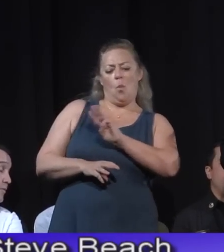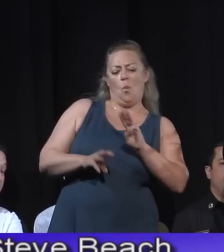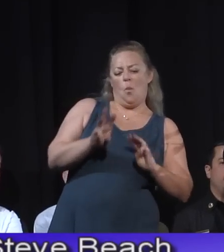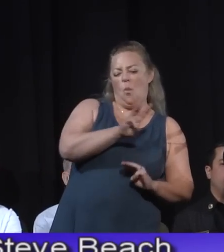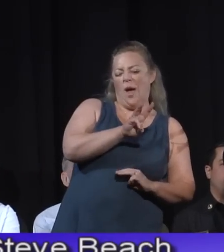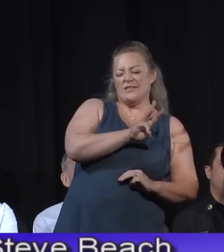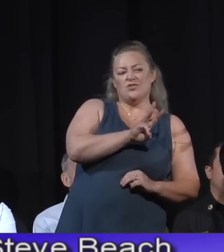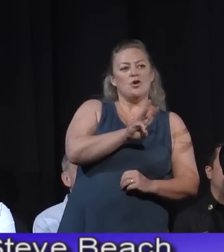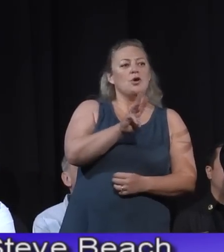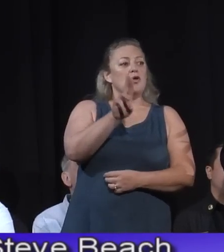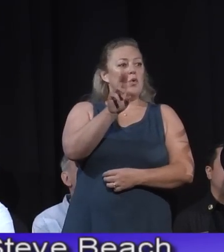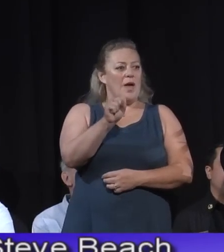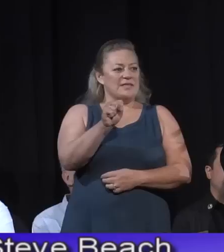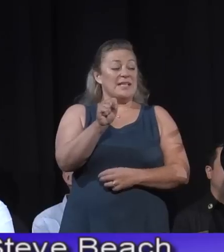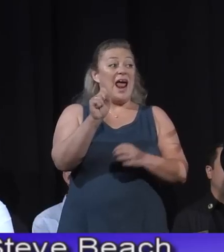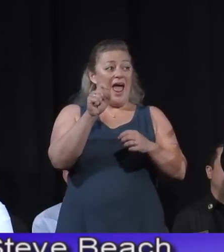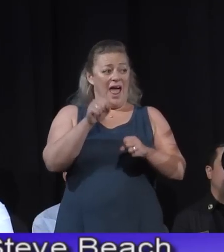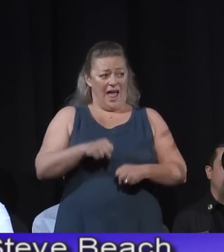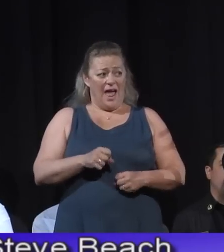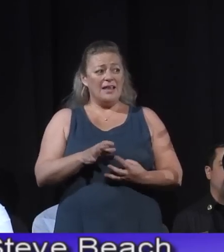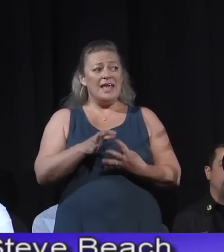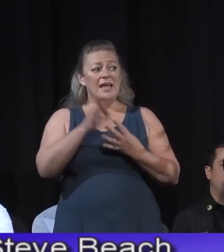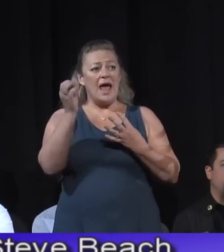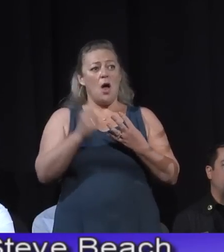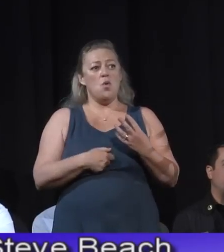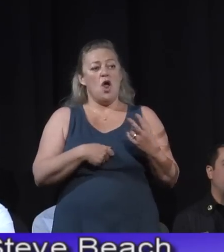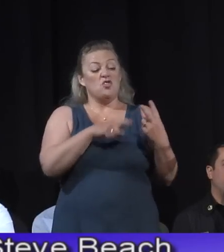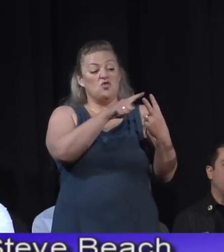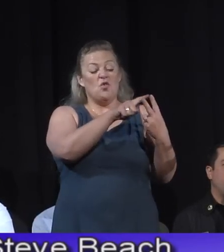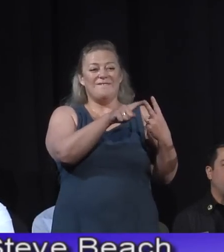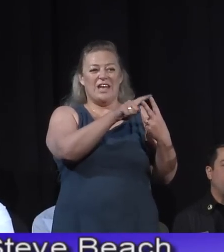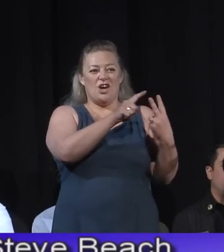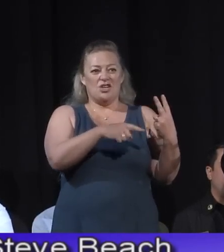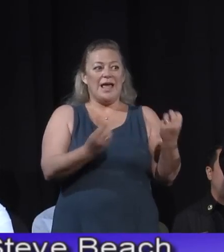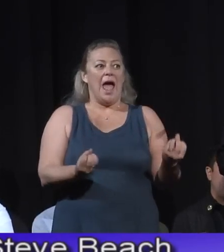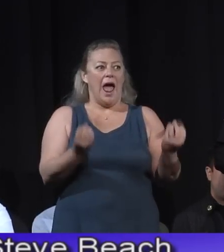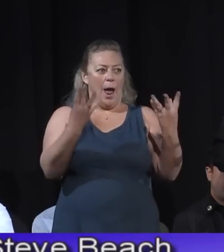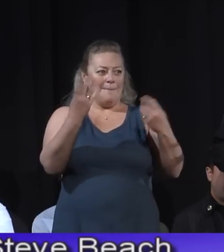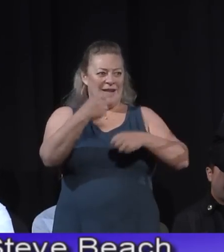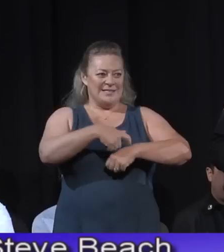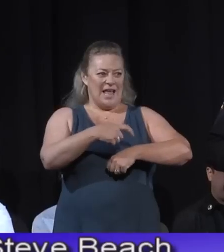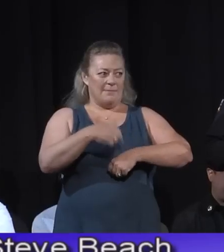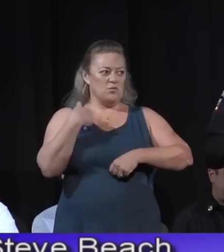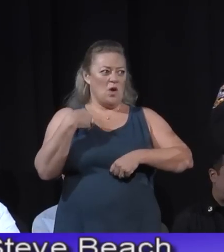I can count on two fingers how many times we've had a turnout like this, so thank you very much.